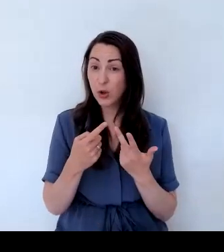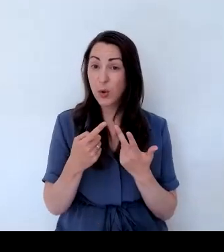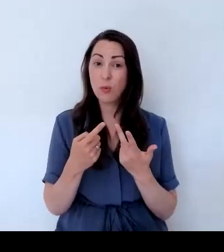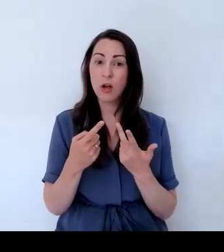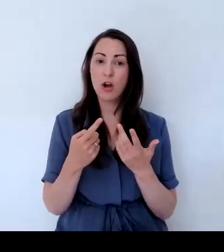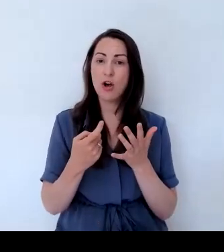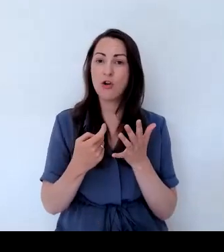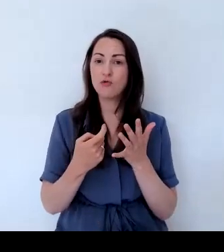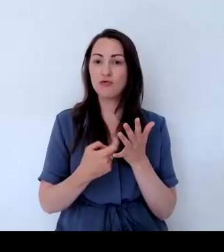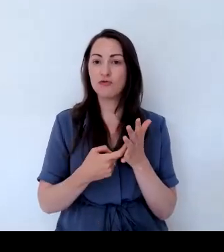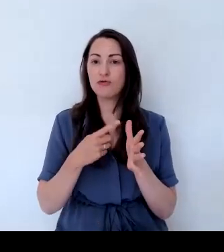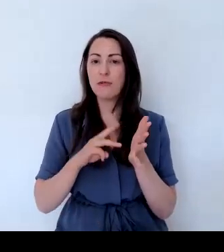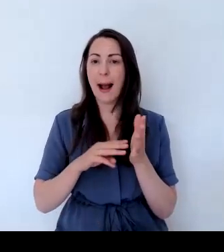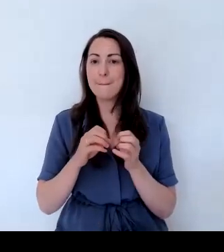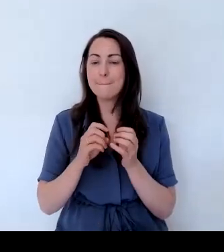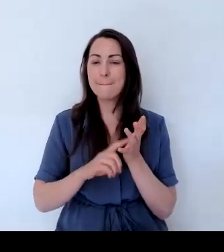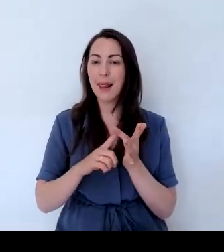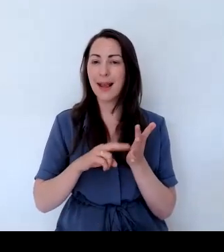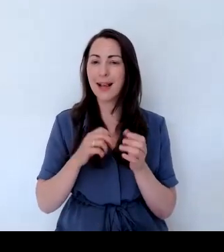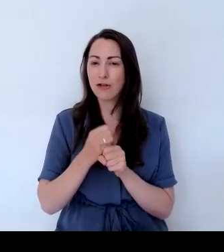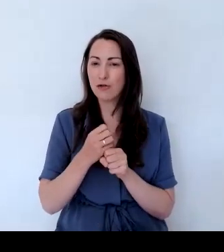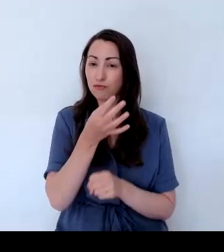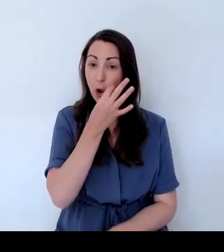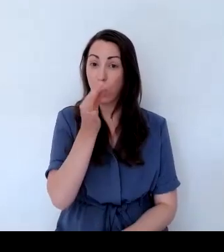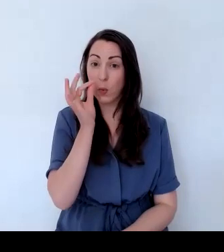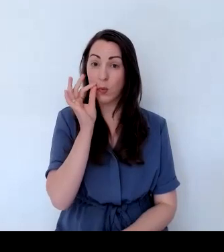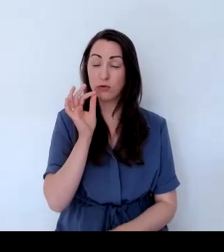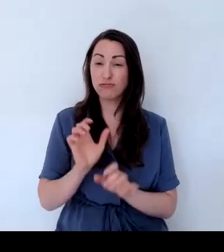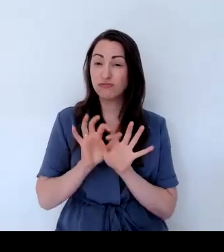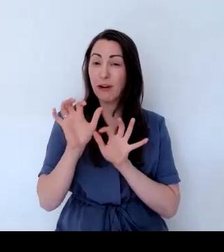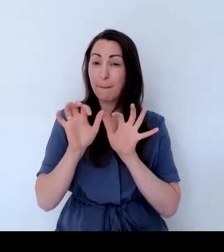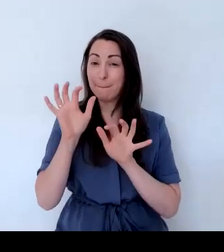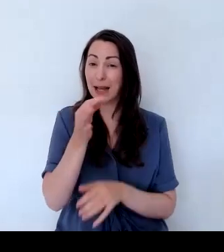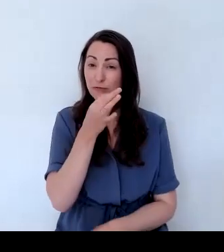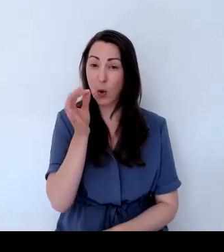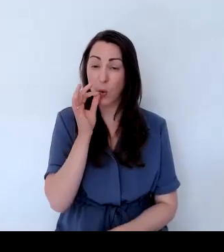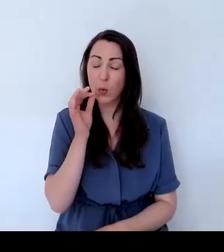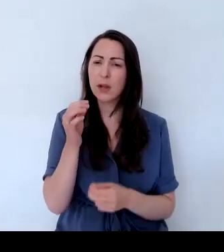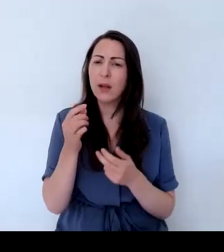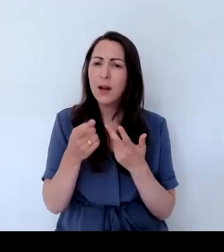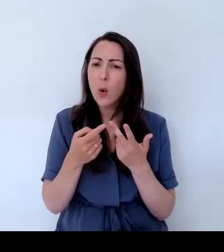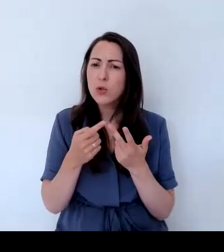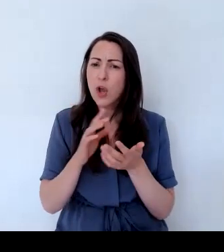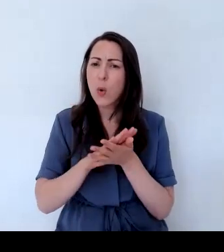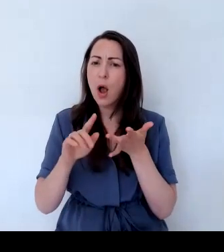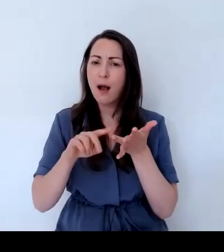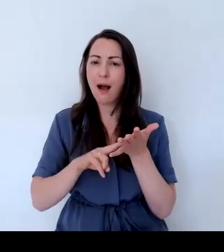We've actually got some honeysuckle in there as well. And just at the bottom there,